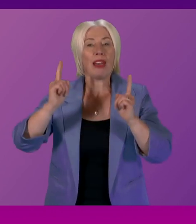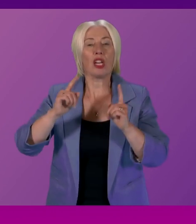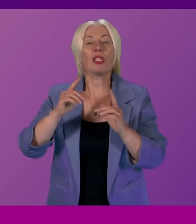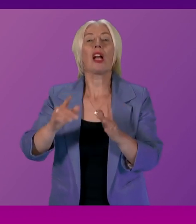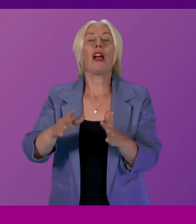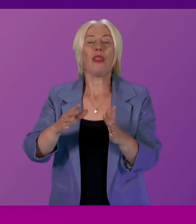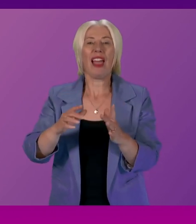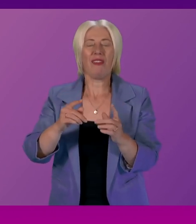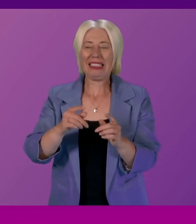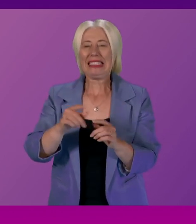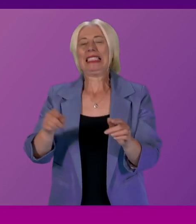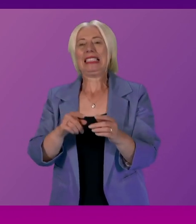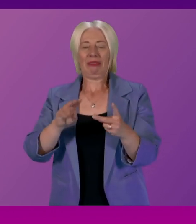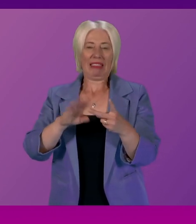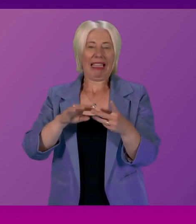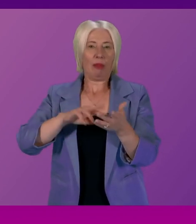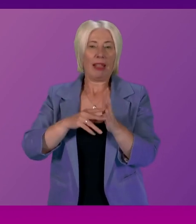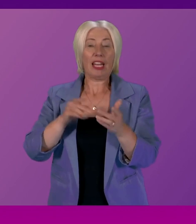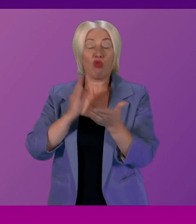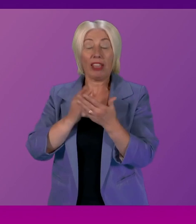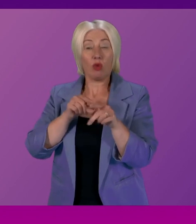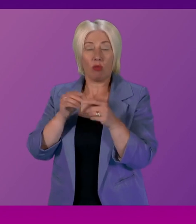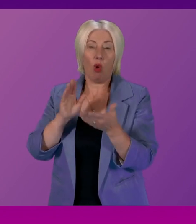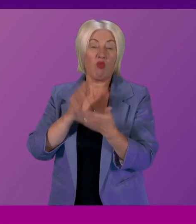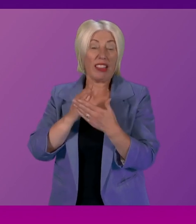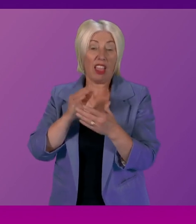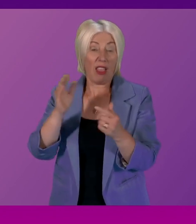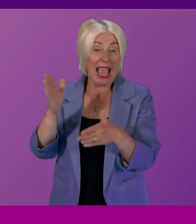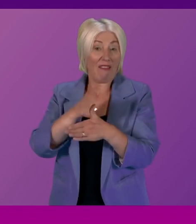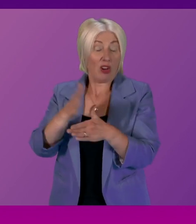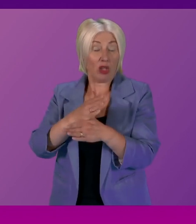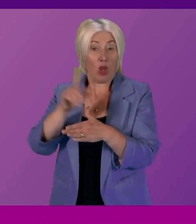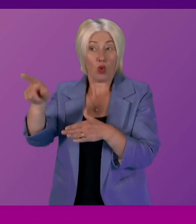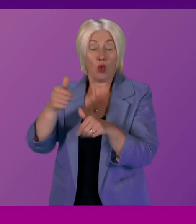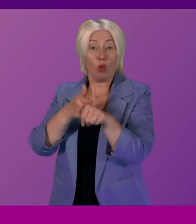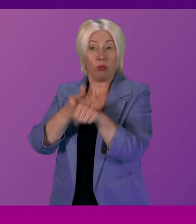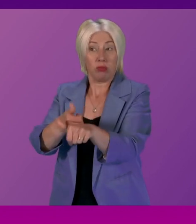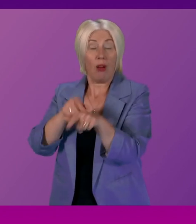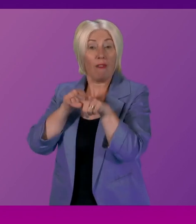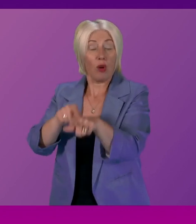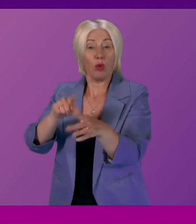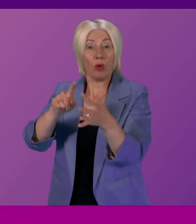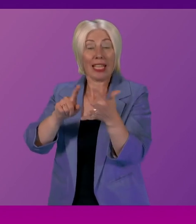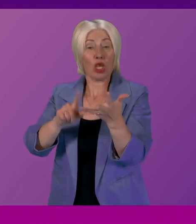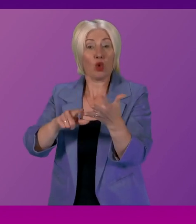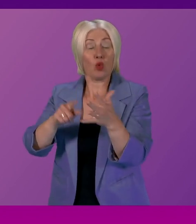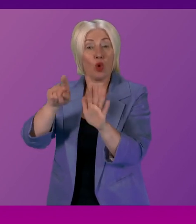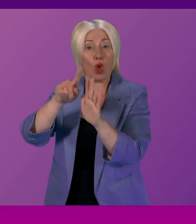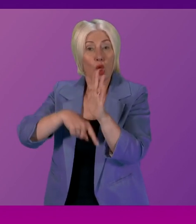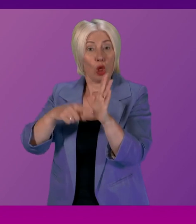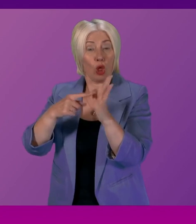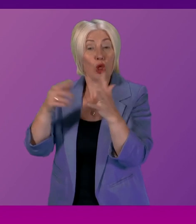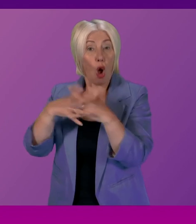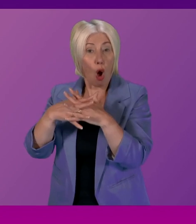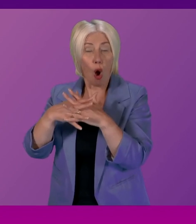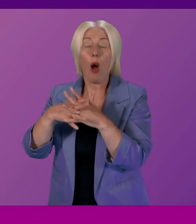position is to align with EU law and how will the Scottish government support the committees in scrutinising these decisions first minister I mean